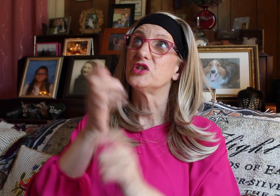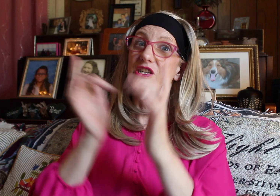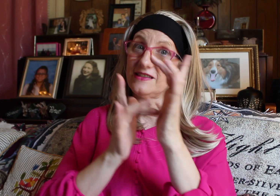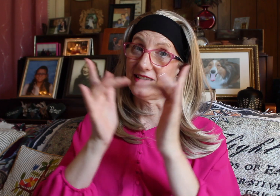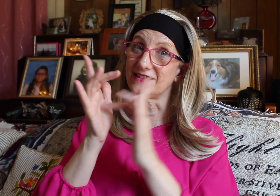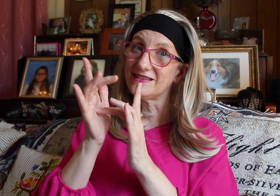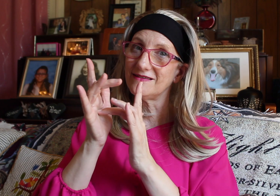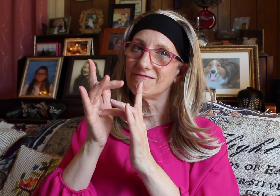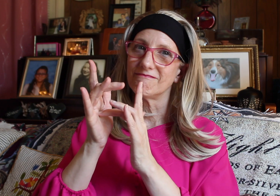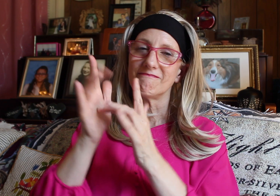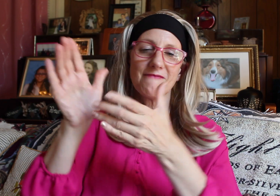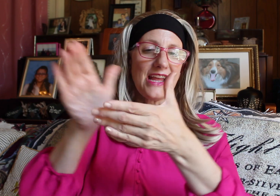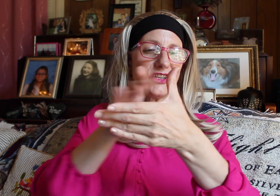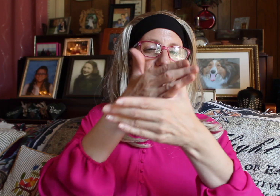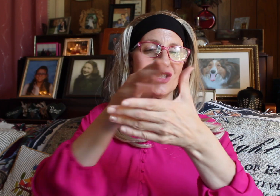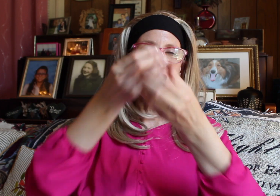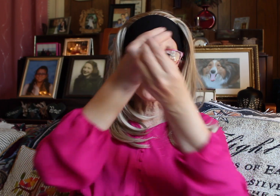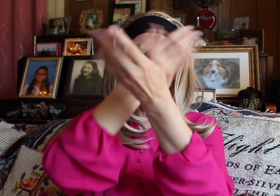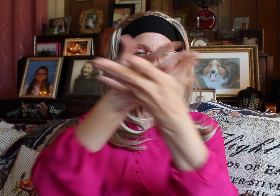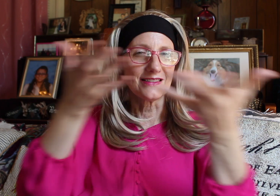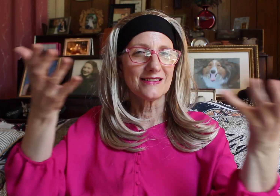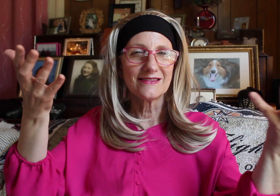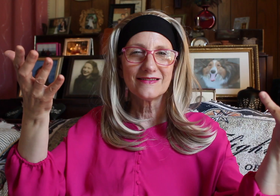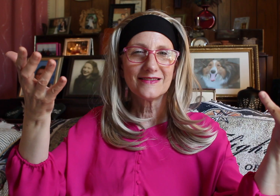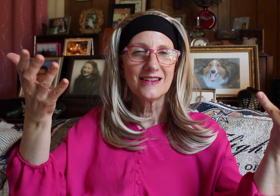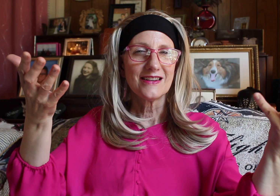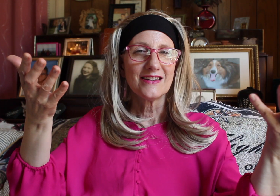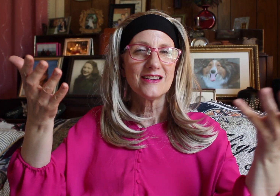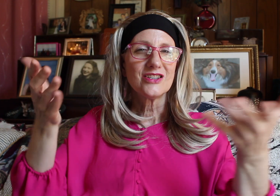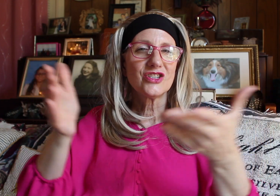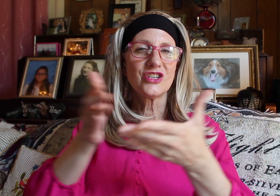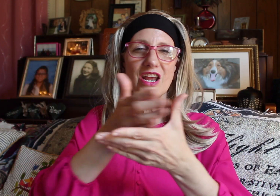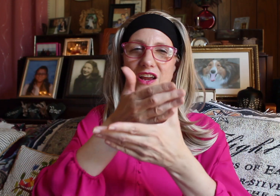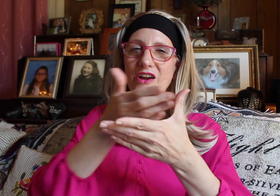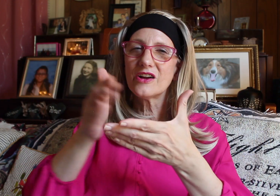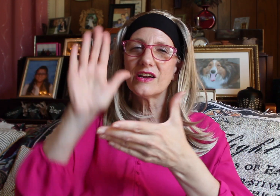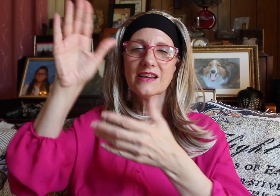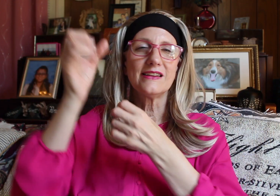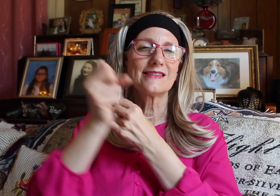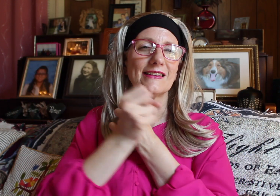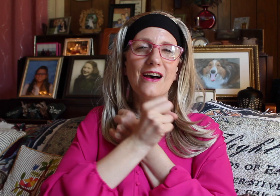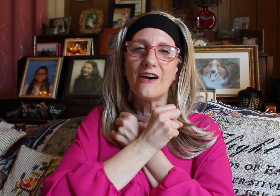Jesus. And share it. Share His love.